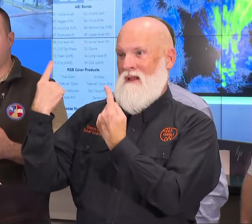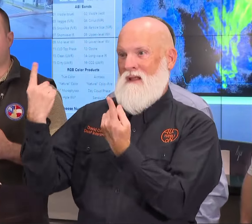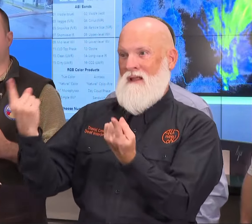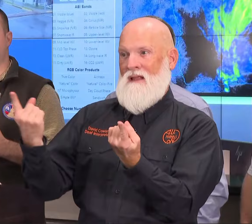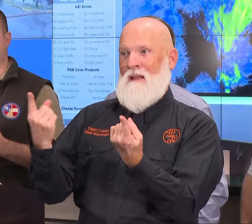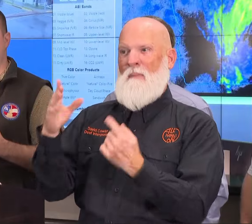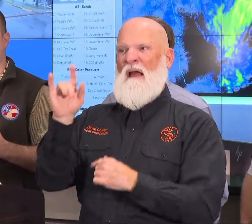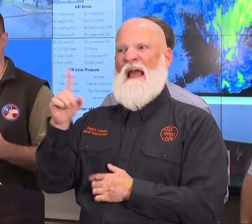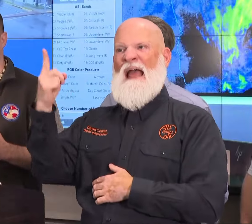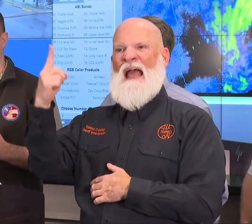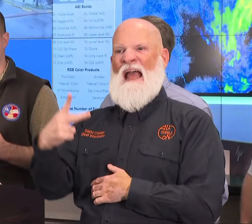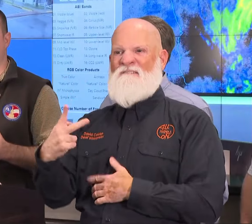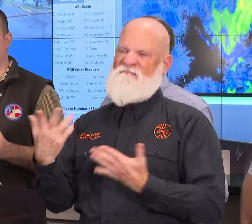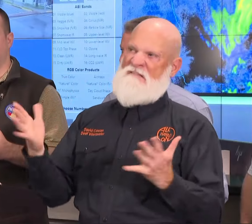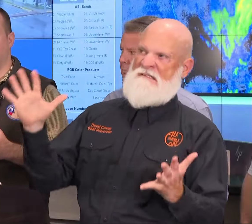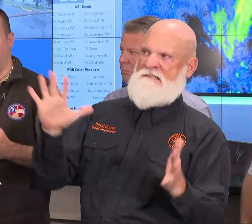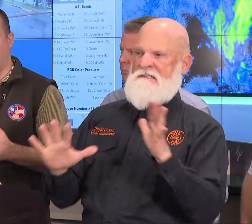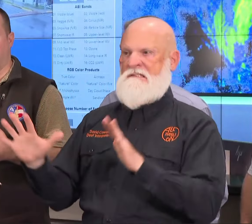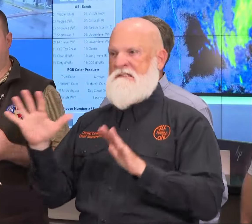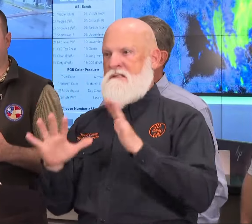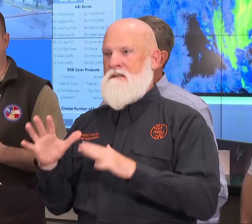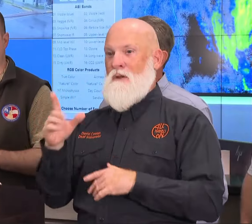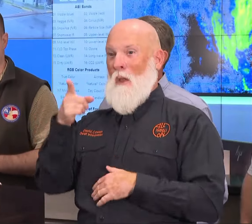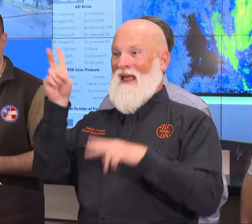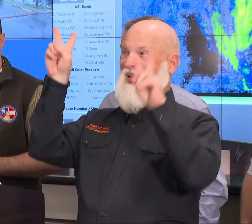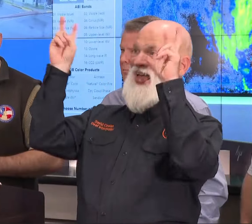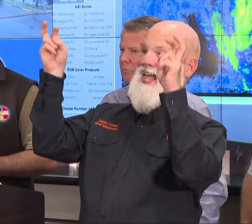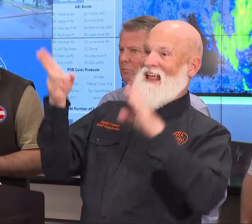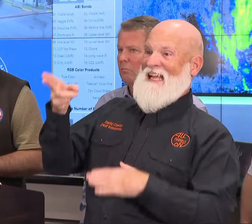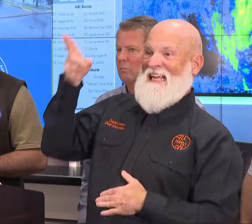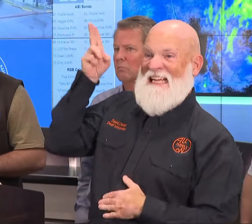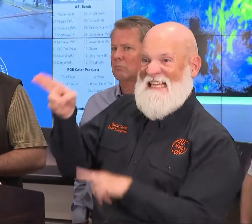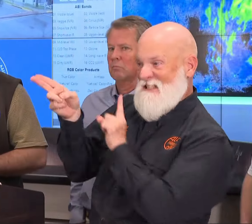historic, it wouldn't be catastrophic, but it would certainly be a high-end event.